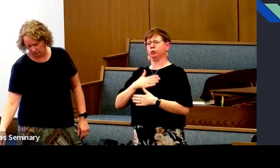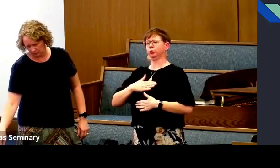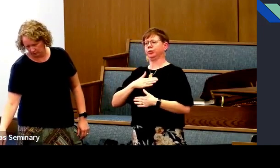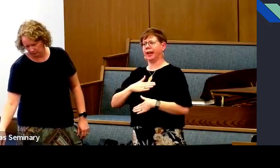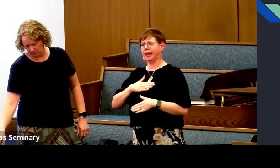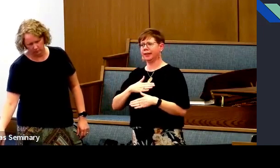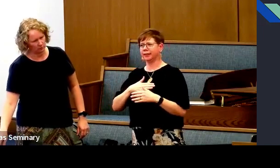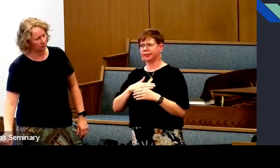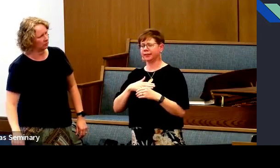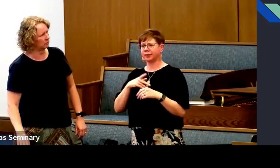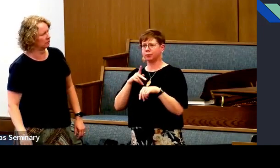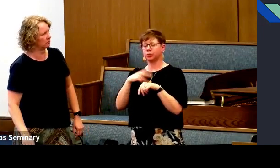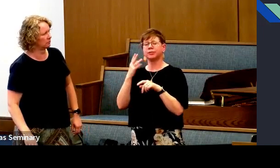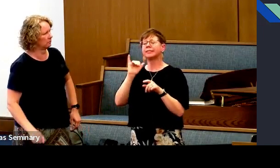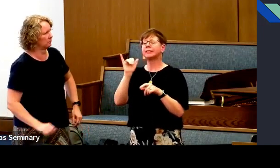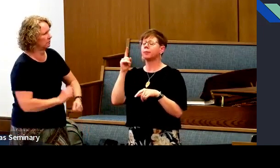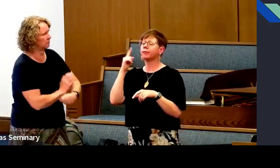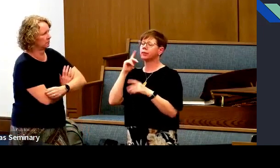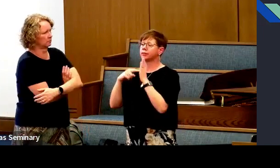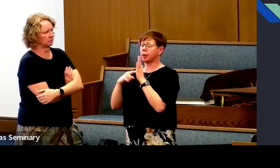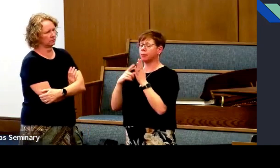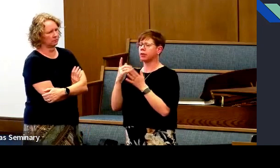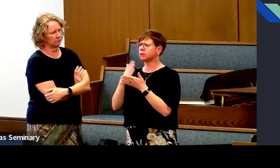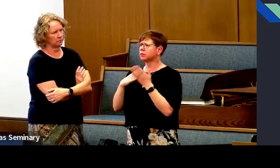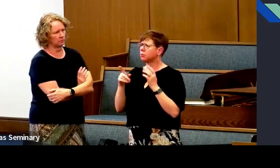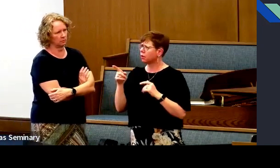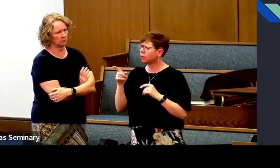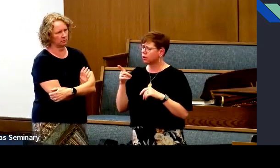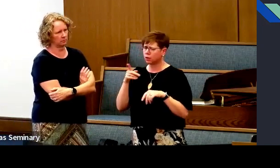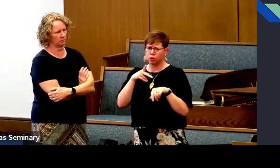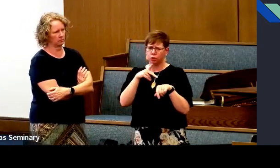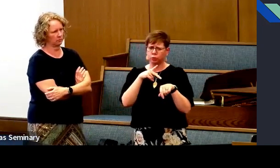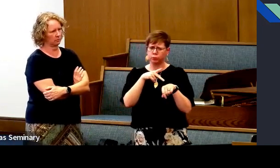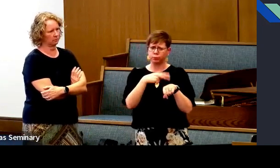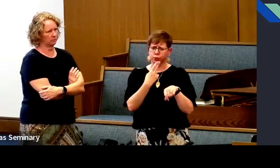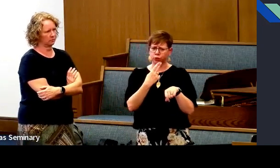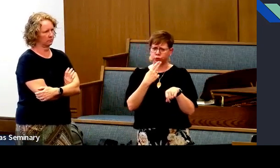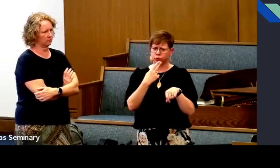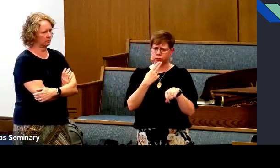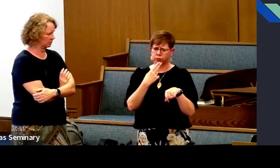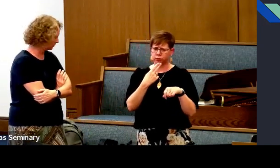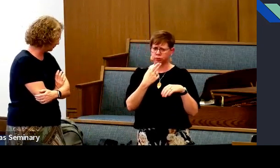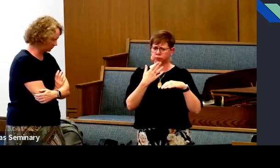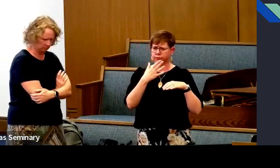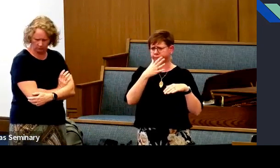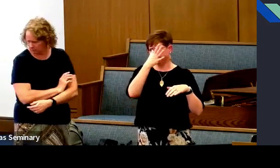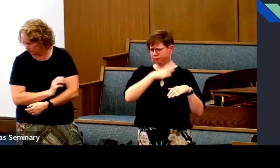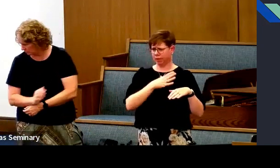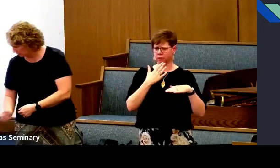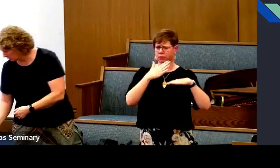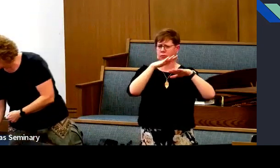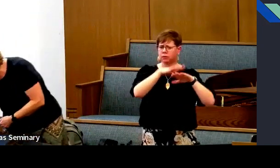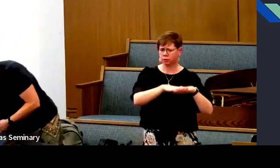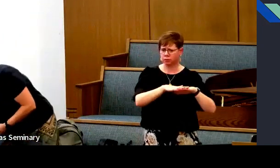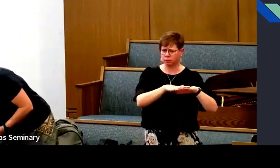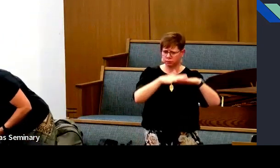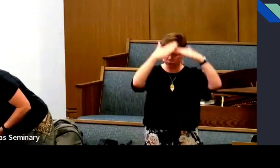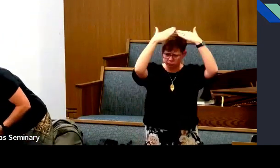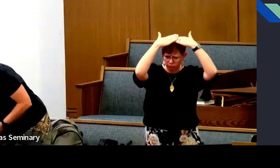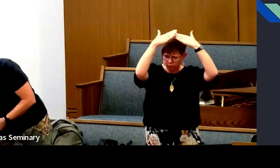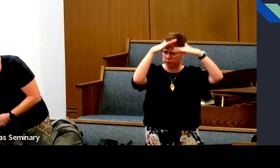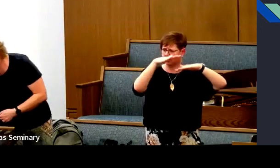be blinding. But as you stand back, you can really begin to appreciate that. But, for example, with priesthood,